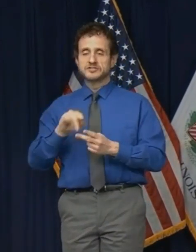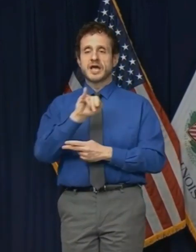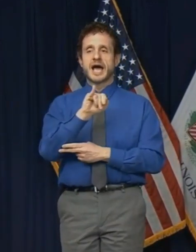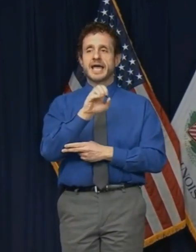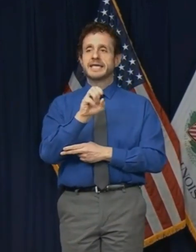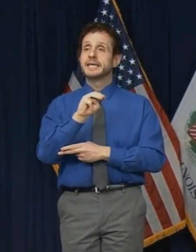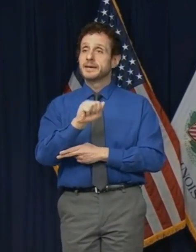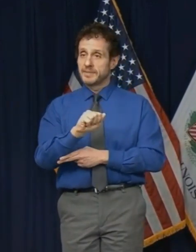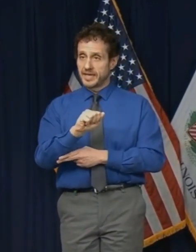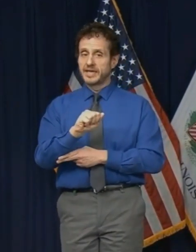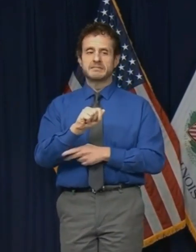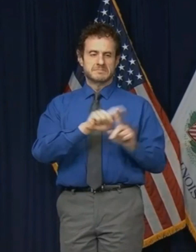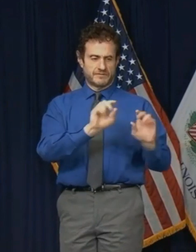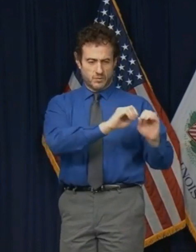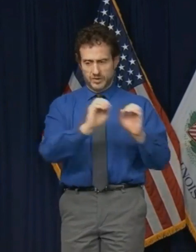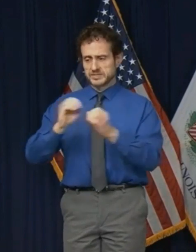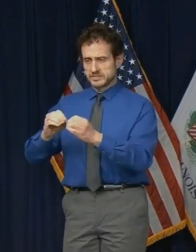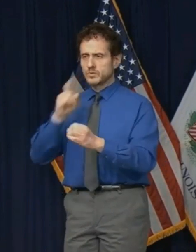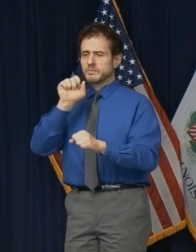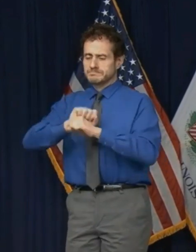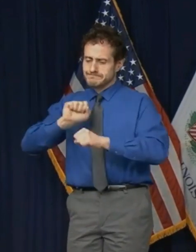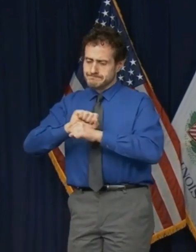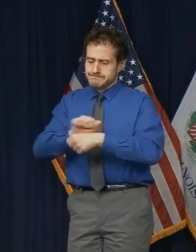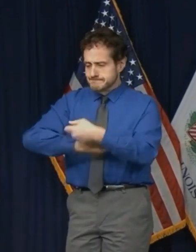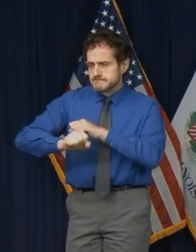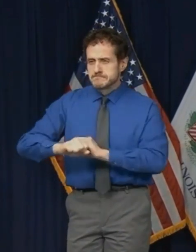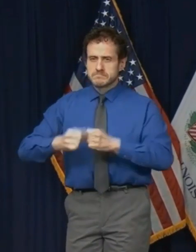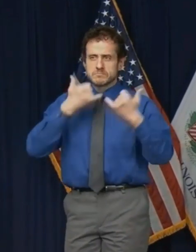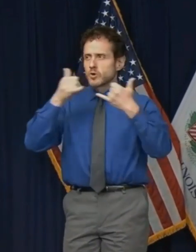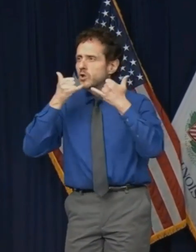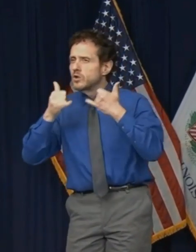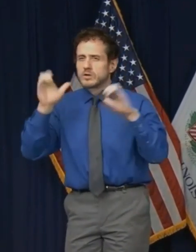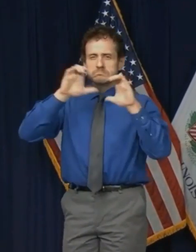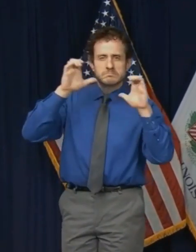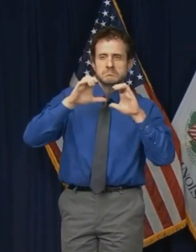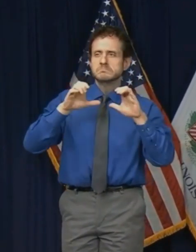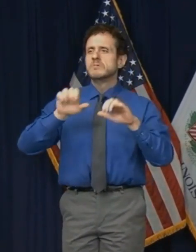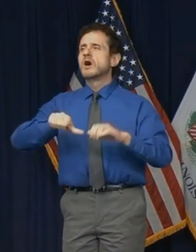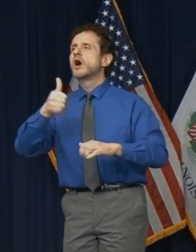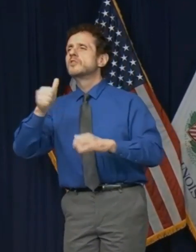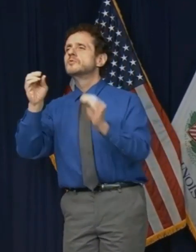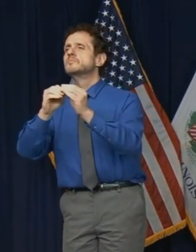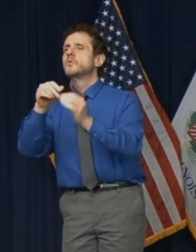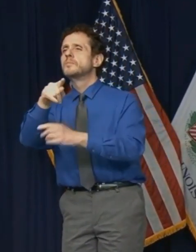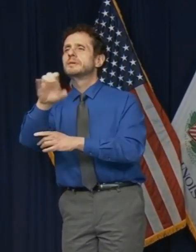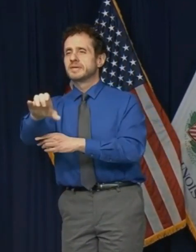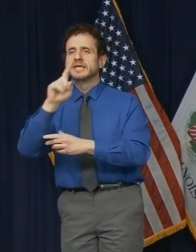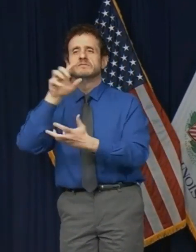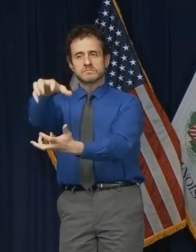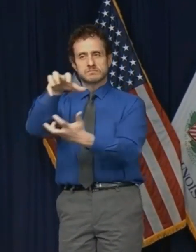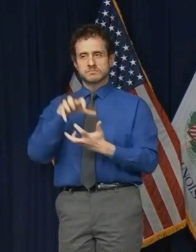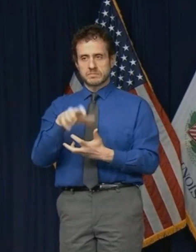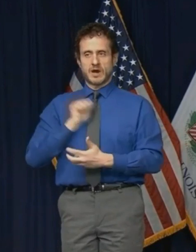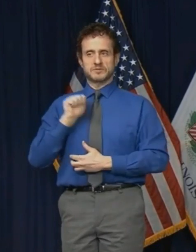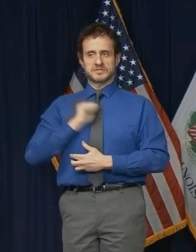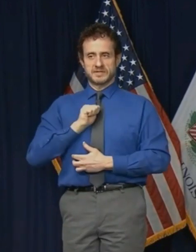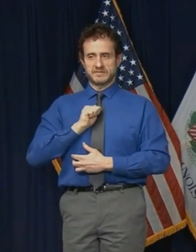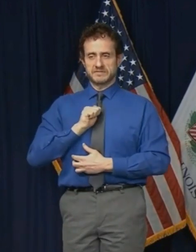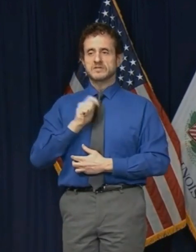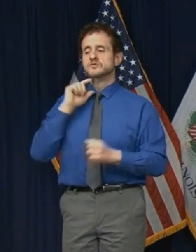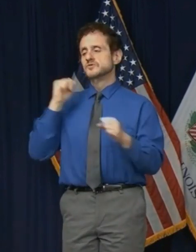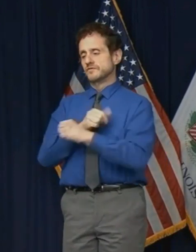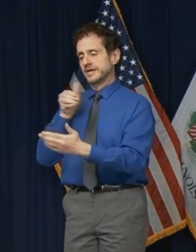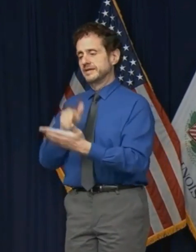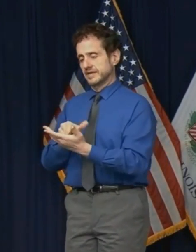tirelessly to pursue all other routes to acquire additional PPE for the fight against COVID-19